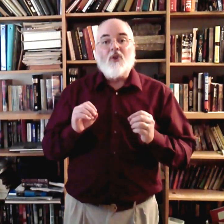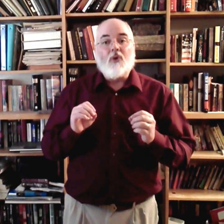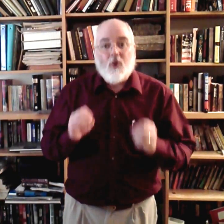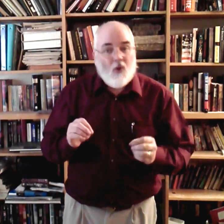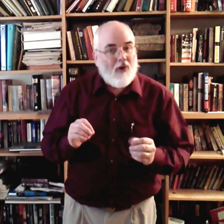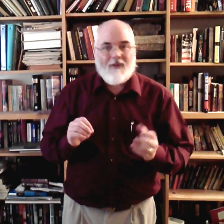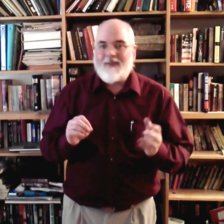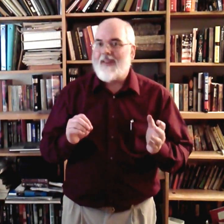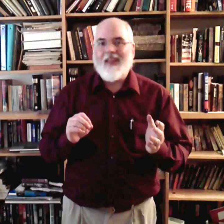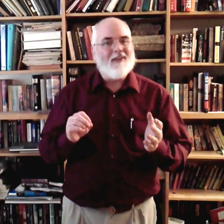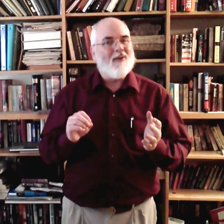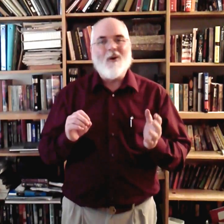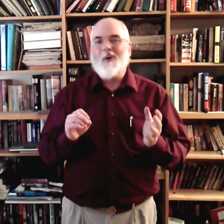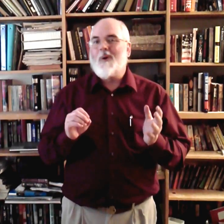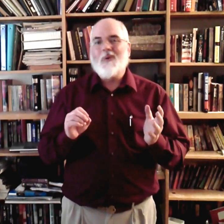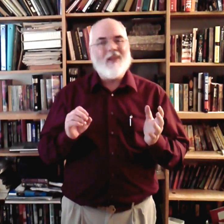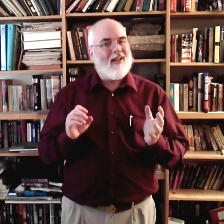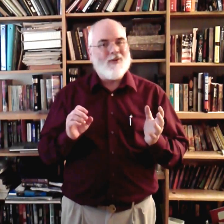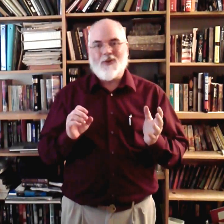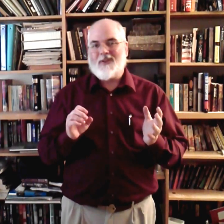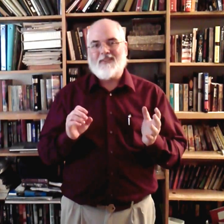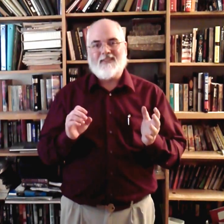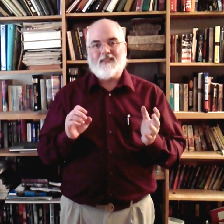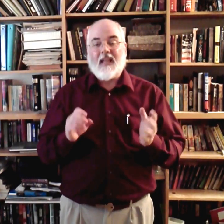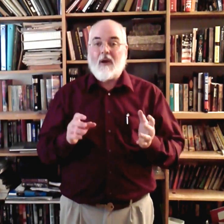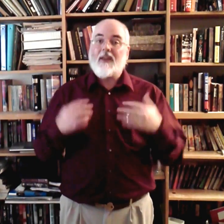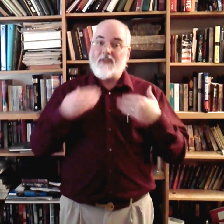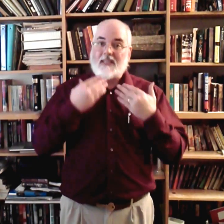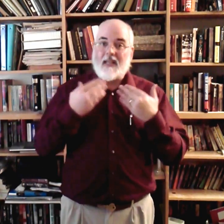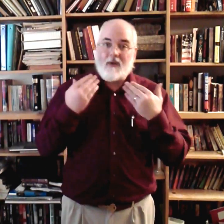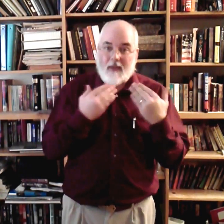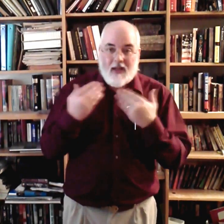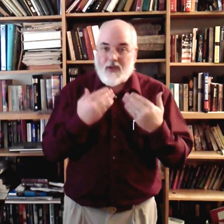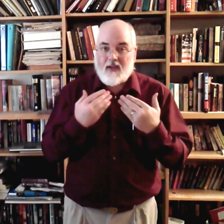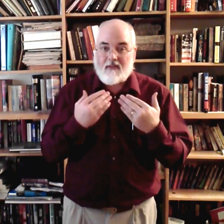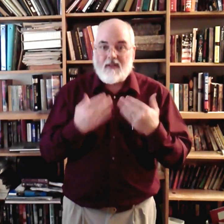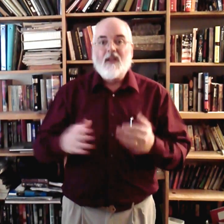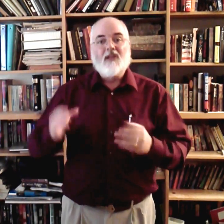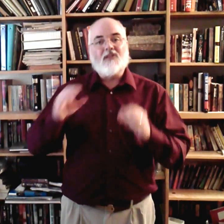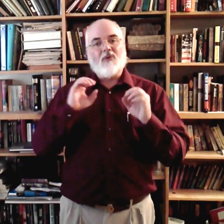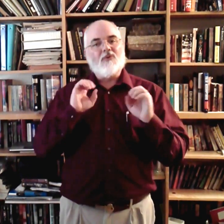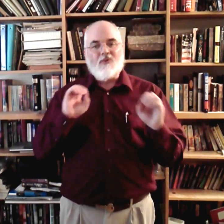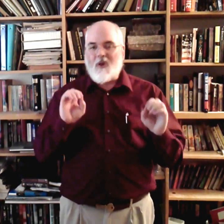toil, and no danger. See how I even say that with my head shaking? So, no